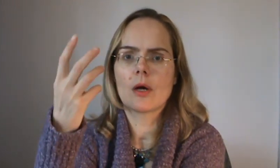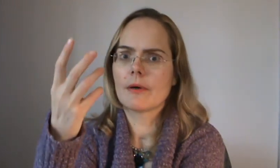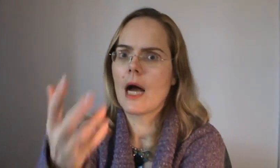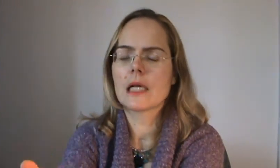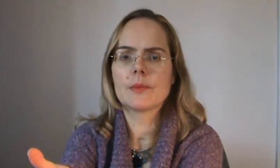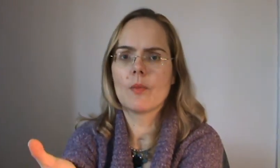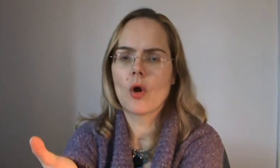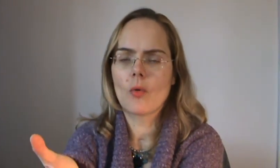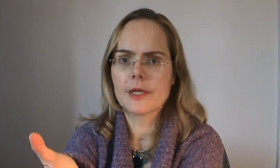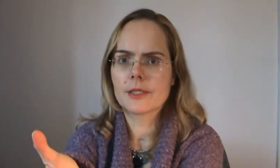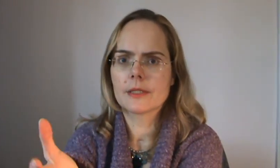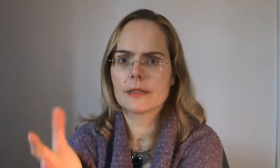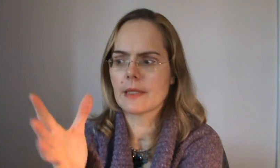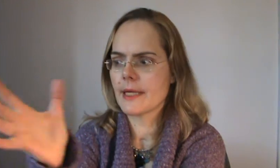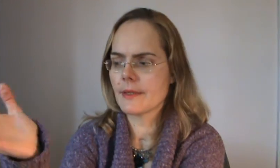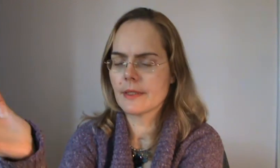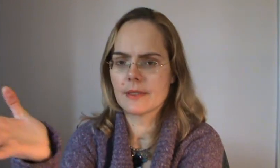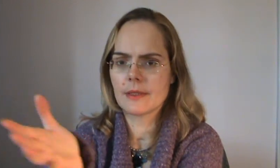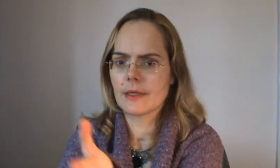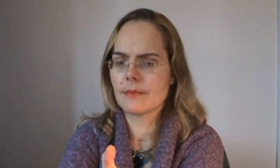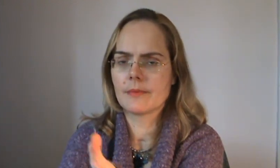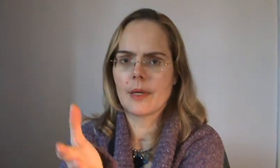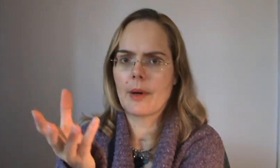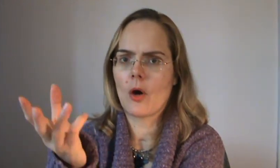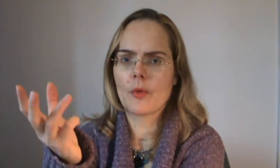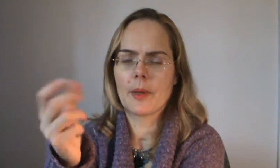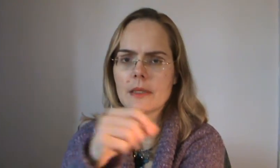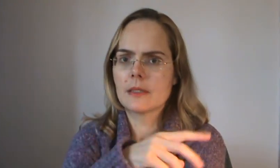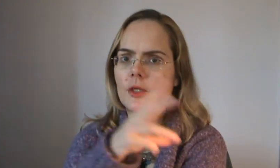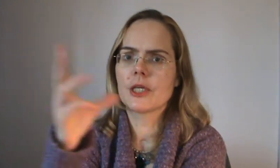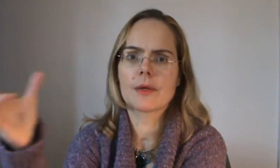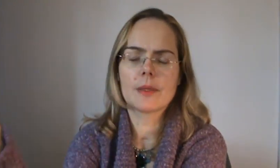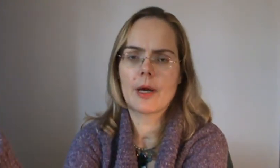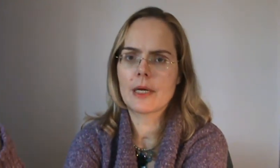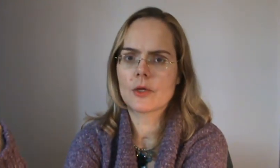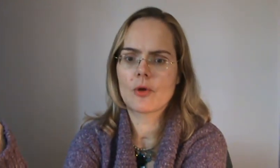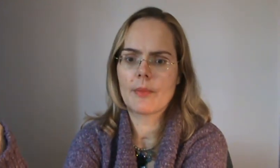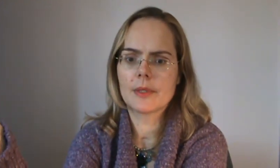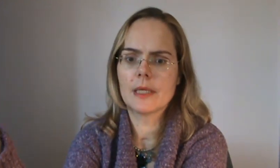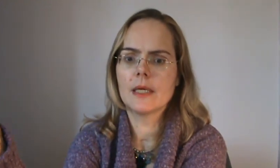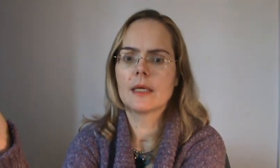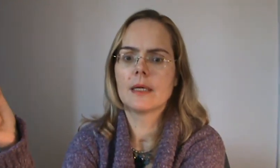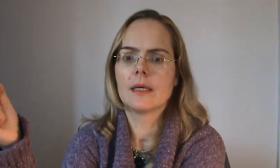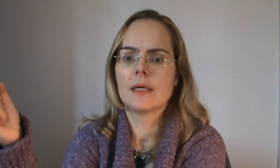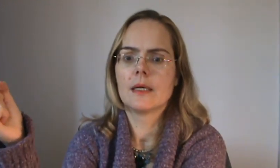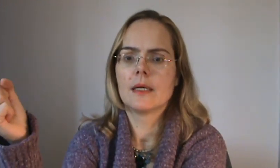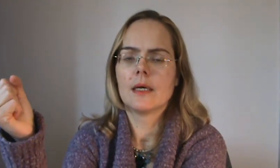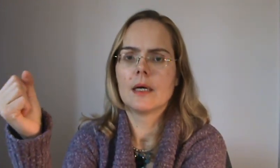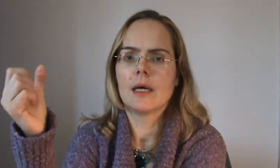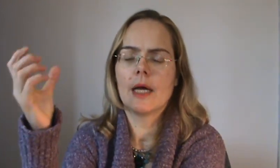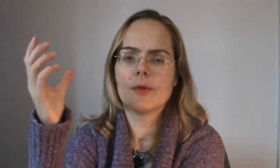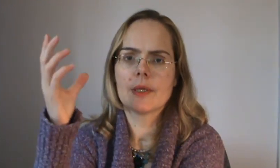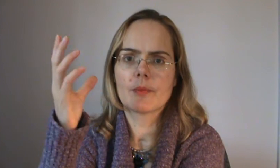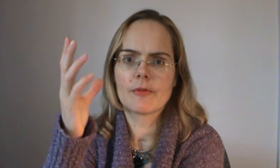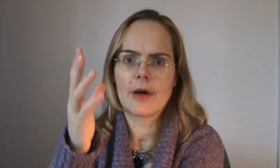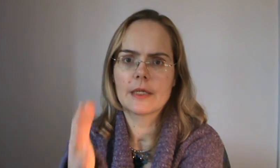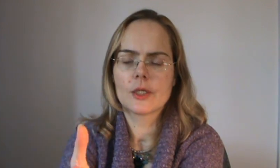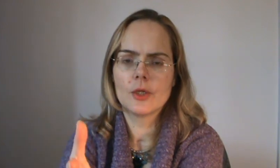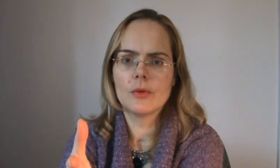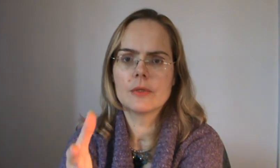ask me more questions like this about homeopathies and generally about naturopathy. And you can provide the Q's